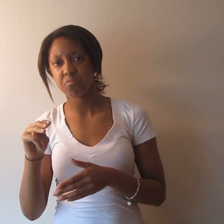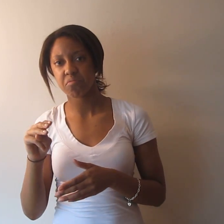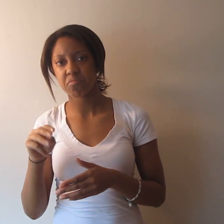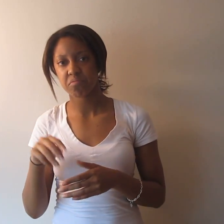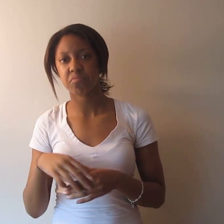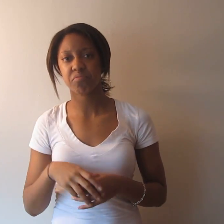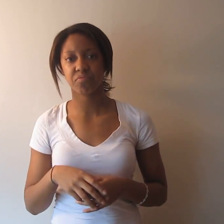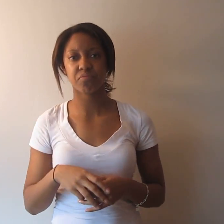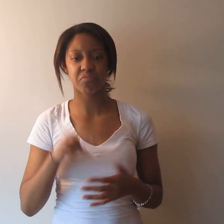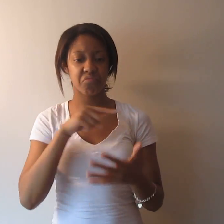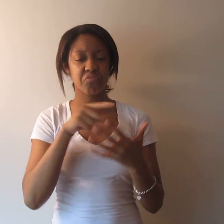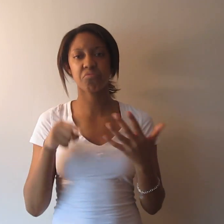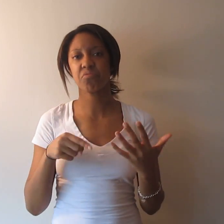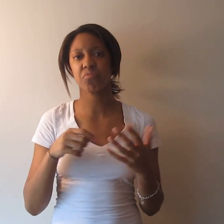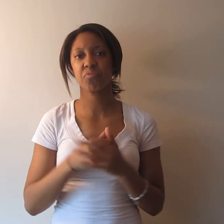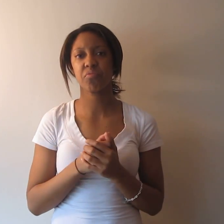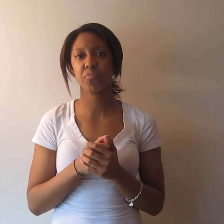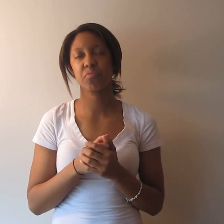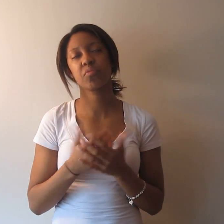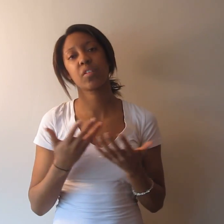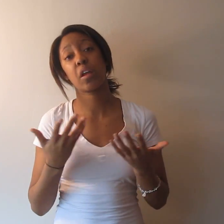as well as the typical pen and paper method.